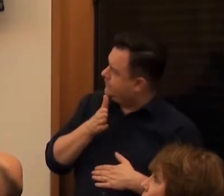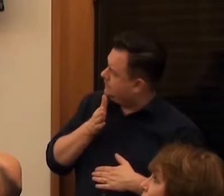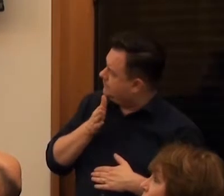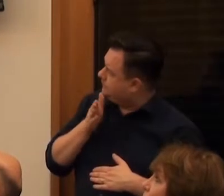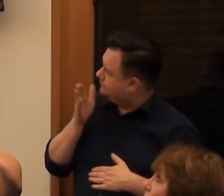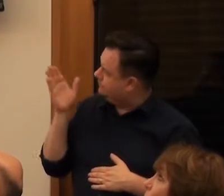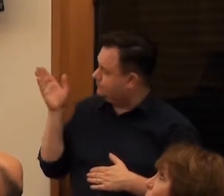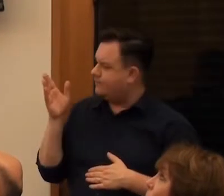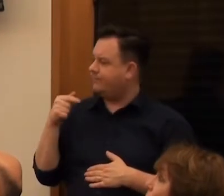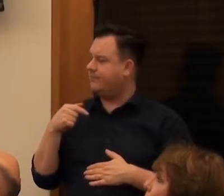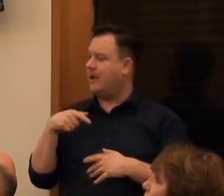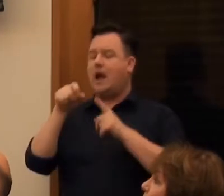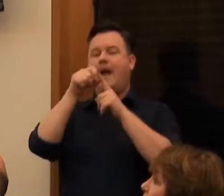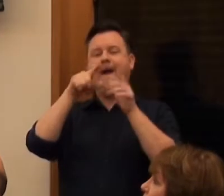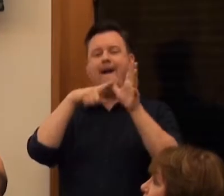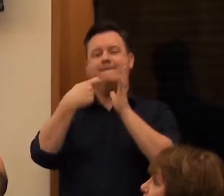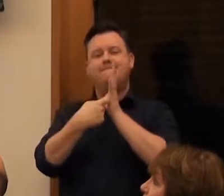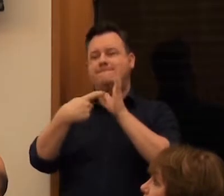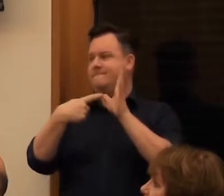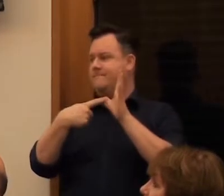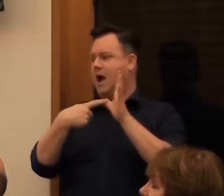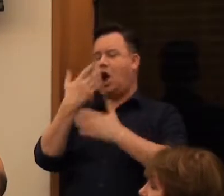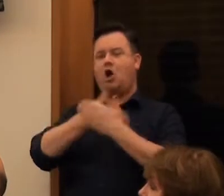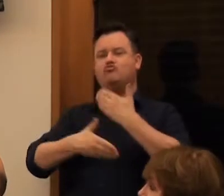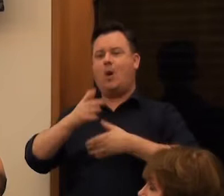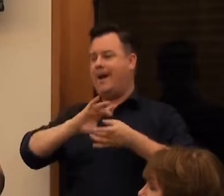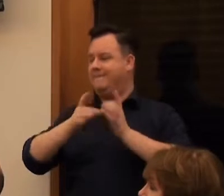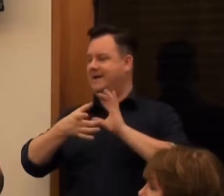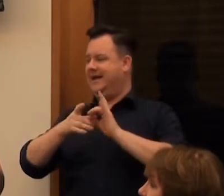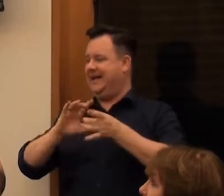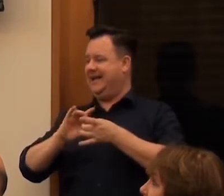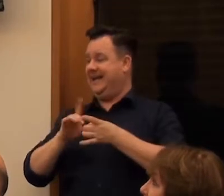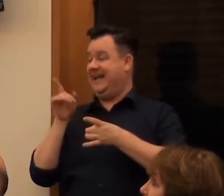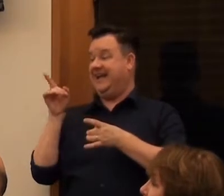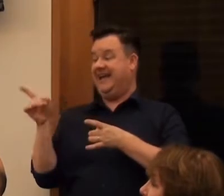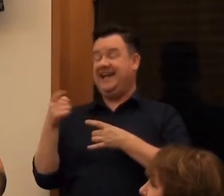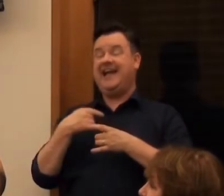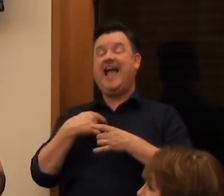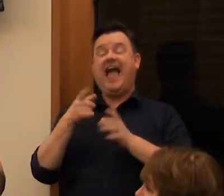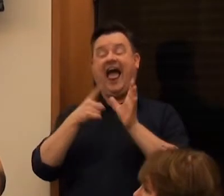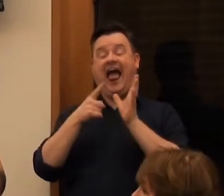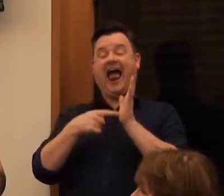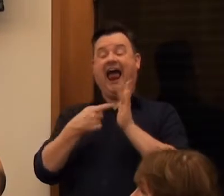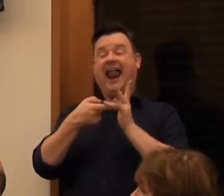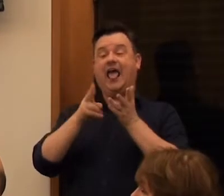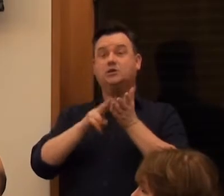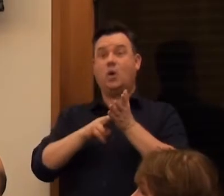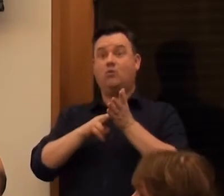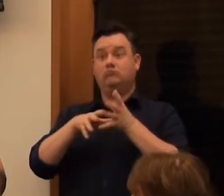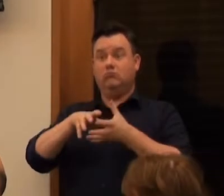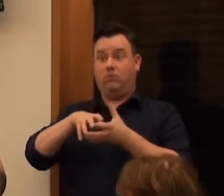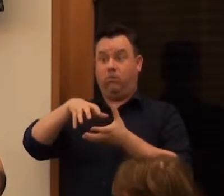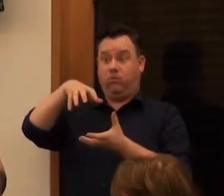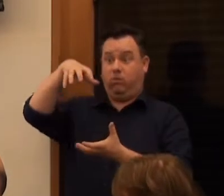At the Paralympic... The other person had grown by then. She'd grown. So what was interesting about this is that...